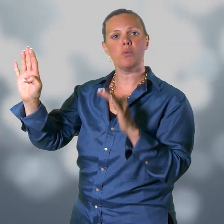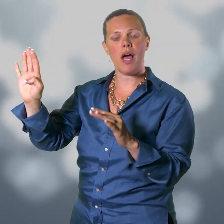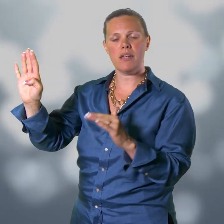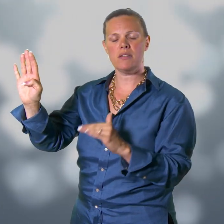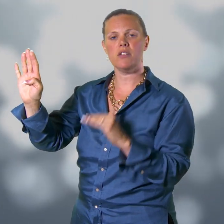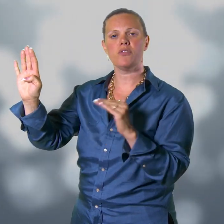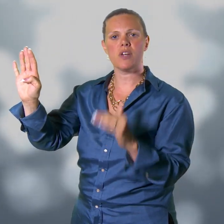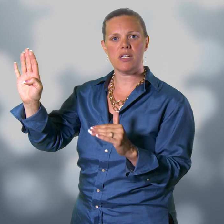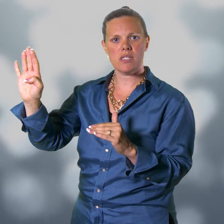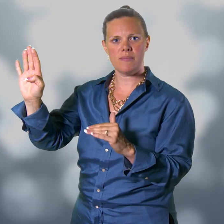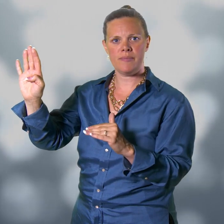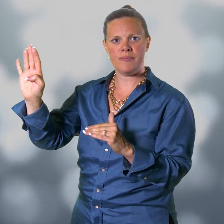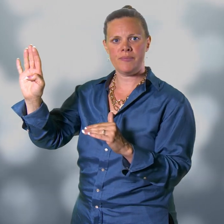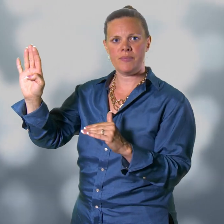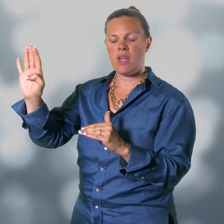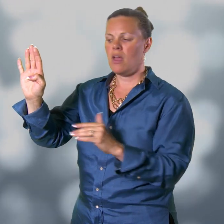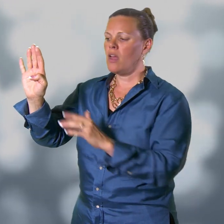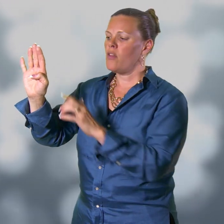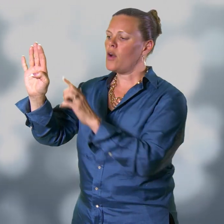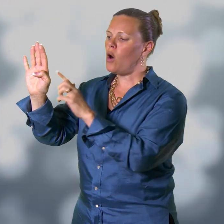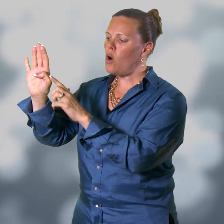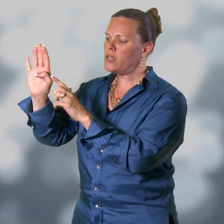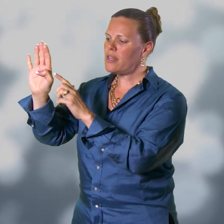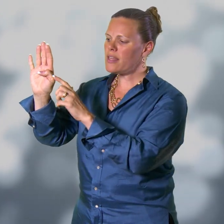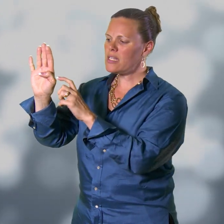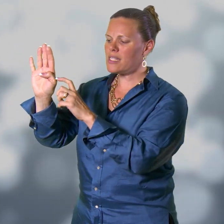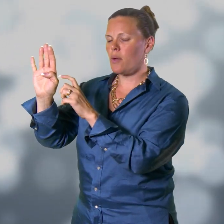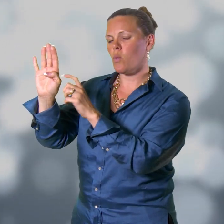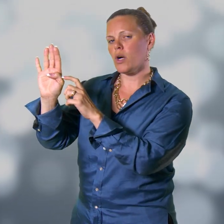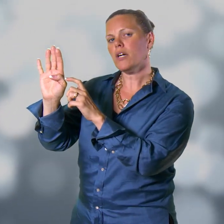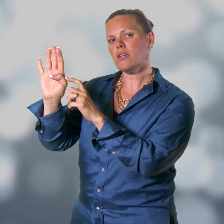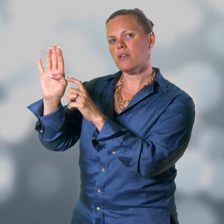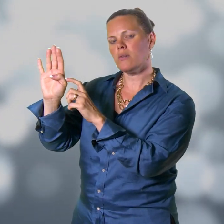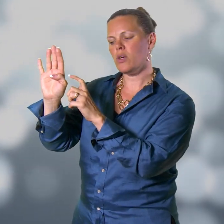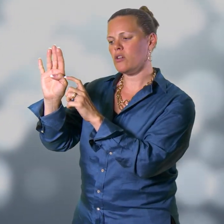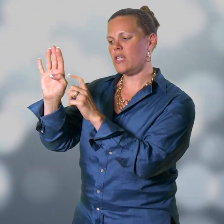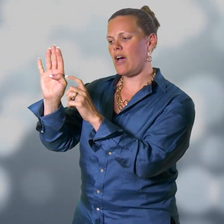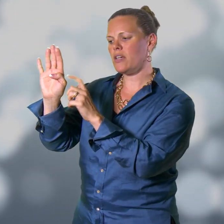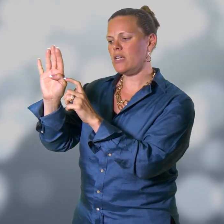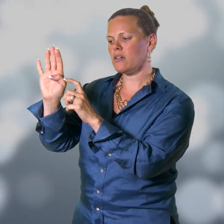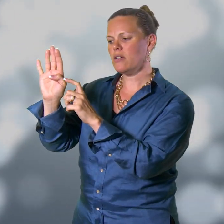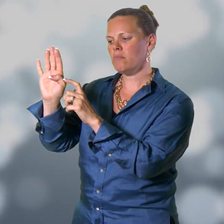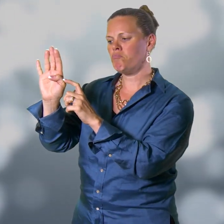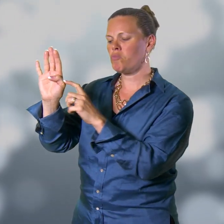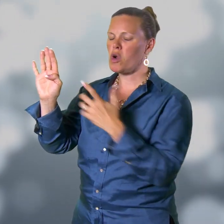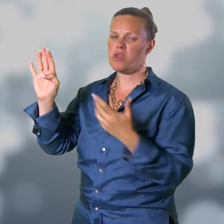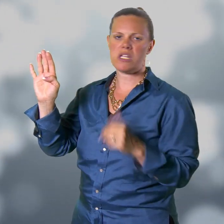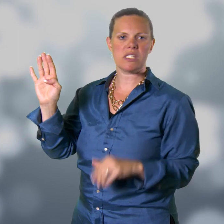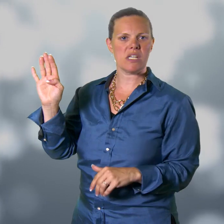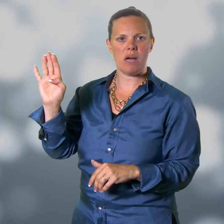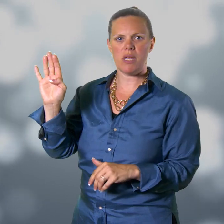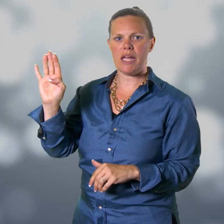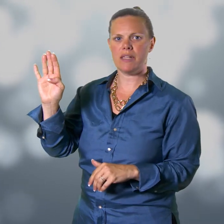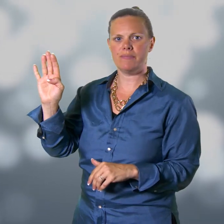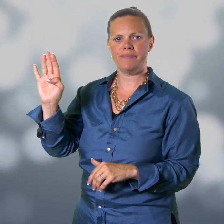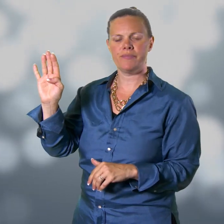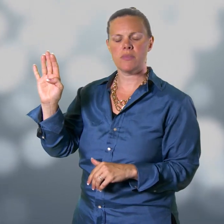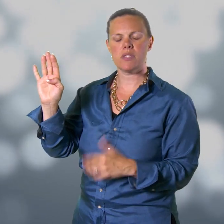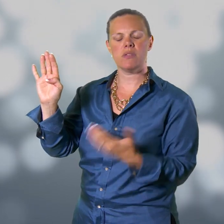run, you freeze. The only things that work when you're down here are things that calm you down. So they